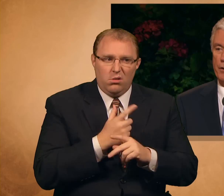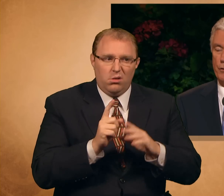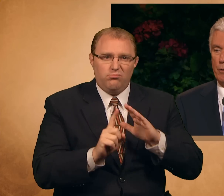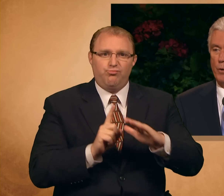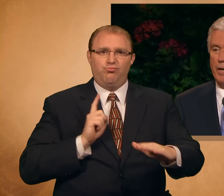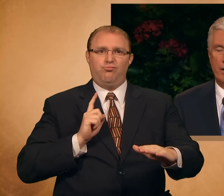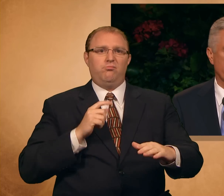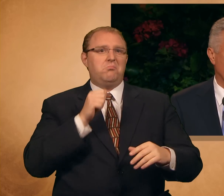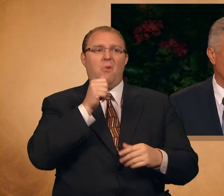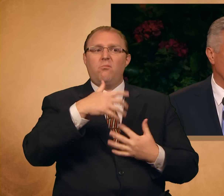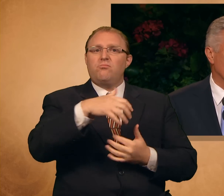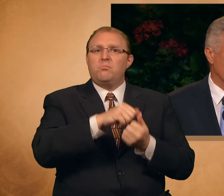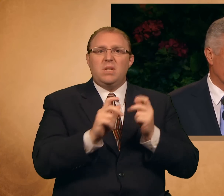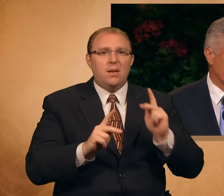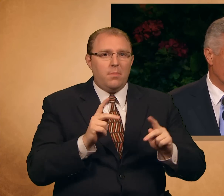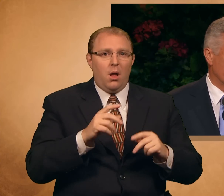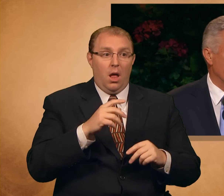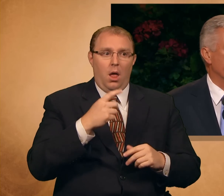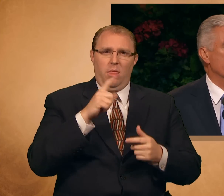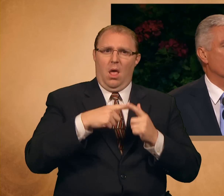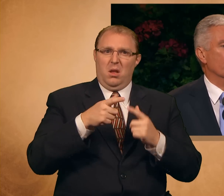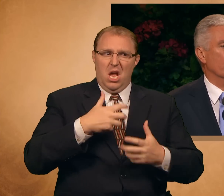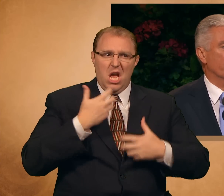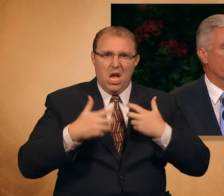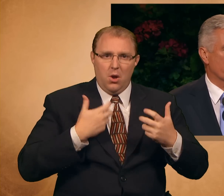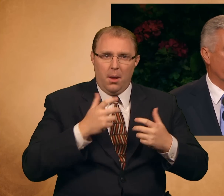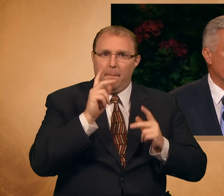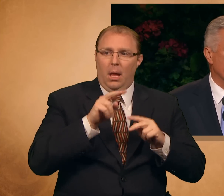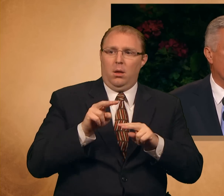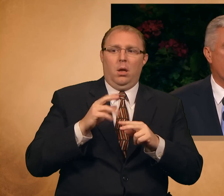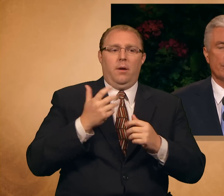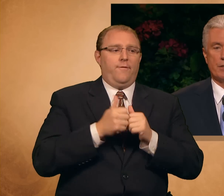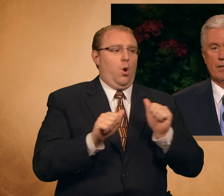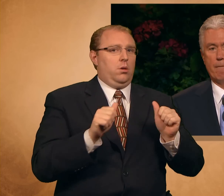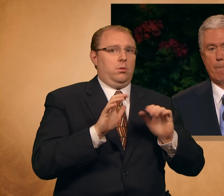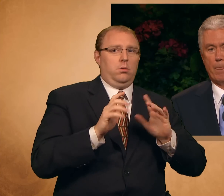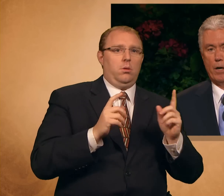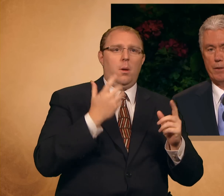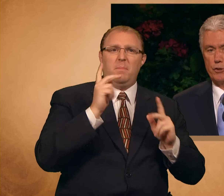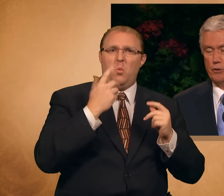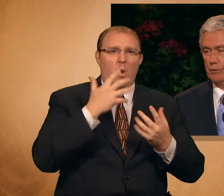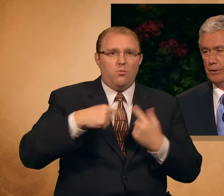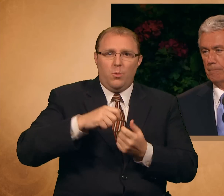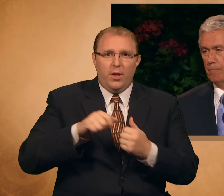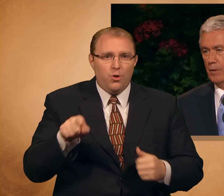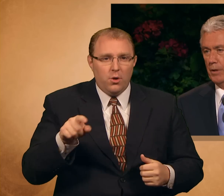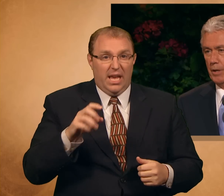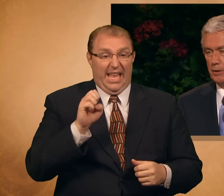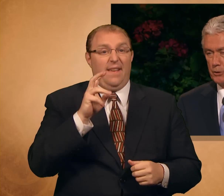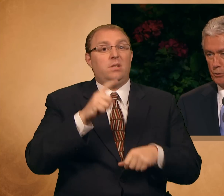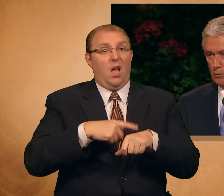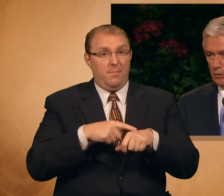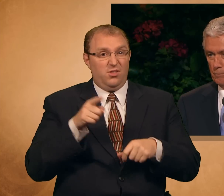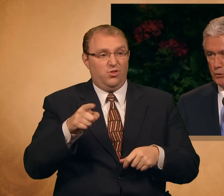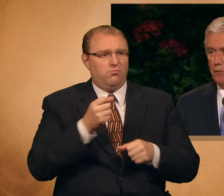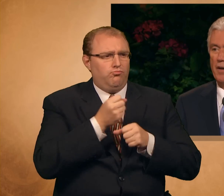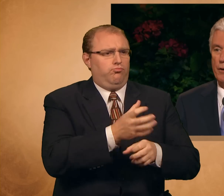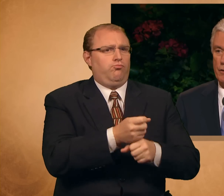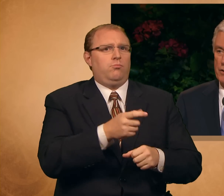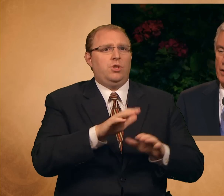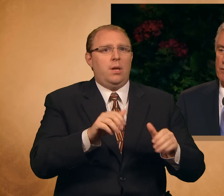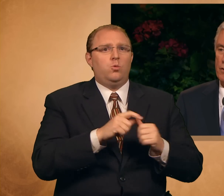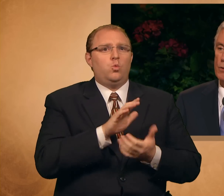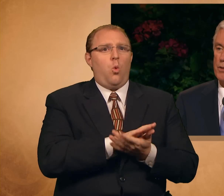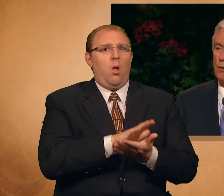and avoided her whenever they could. She even took her frustration out on the children at school. She